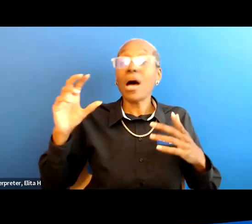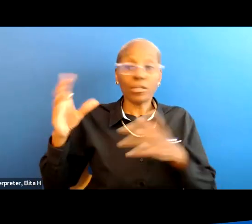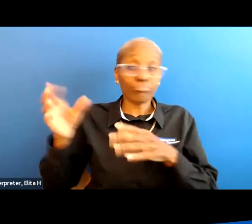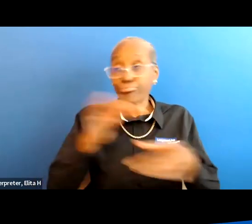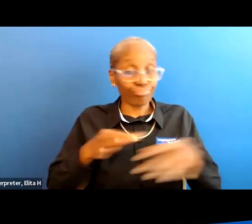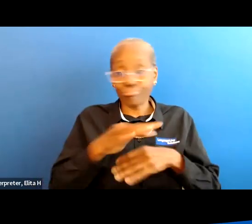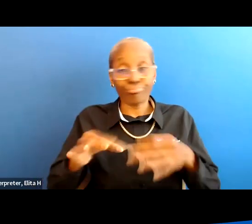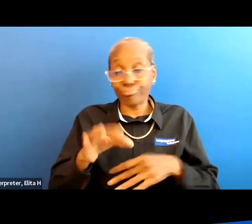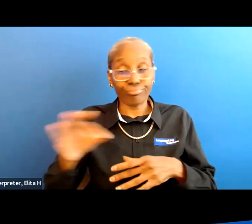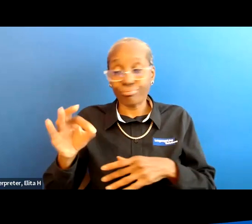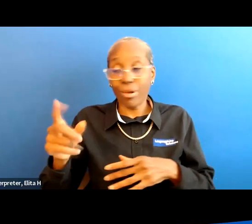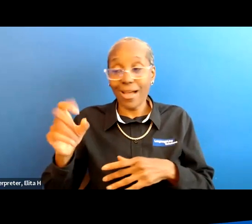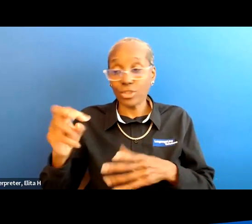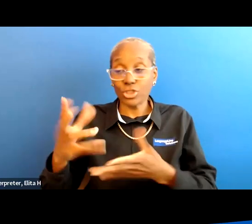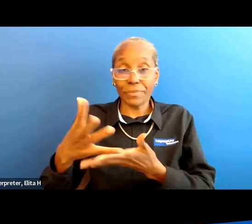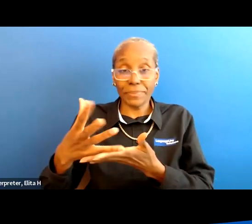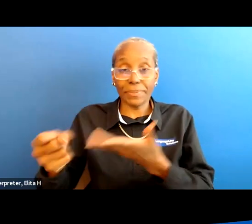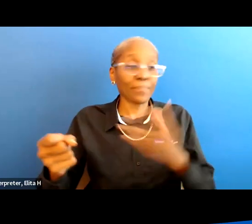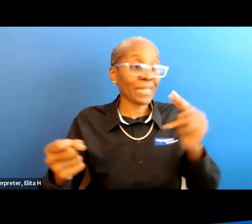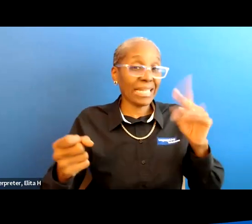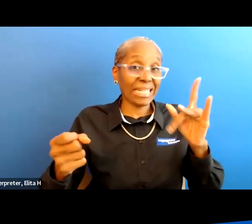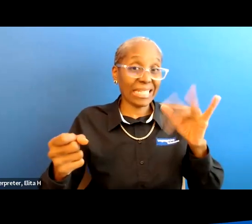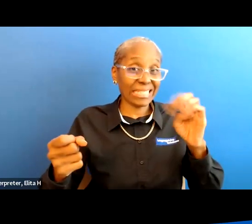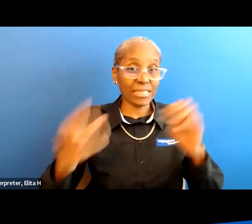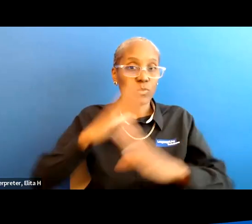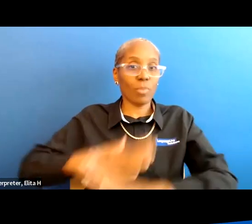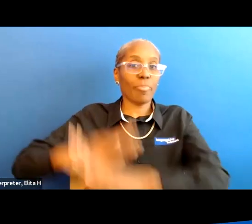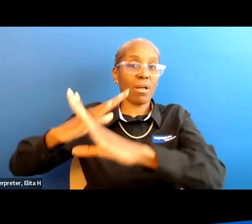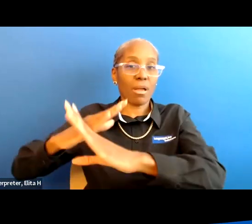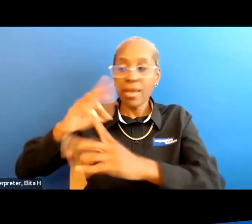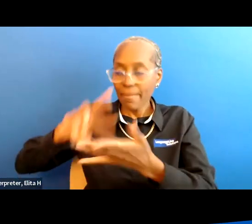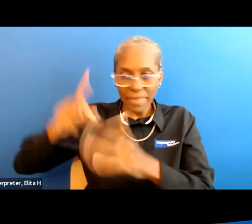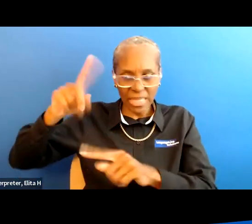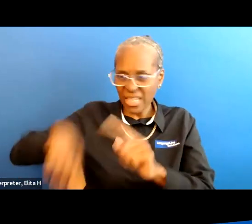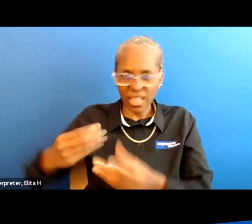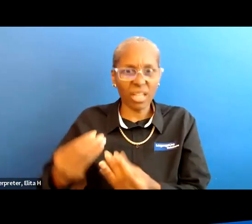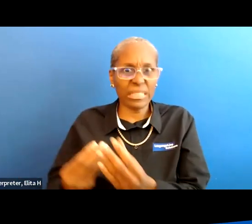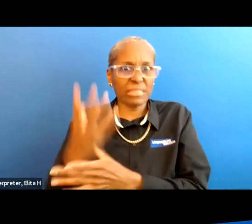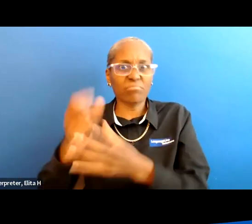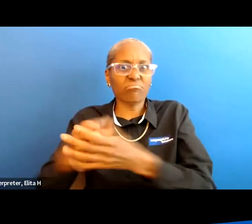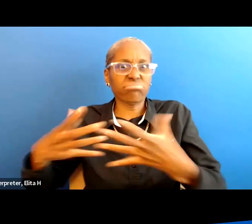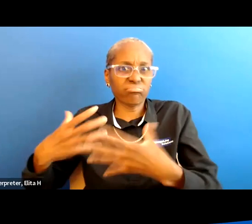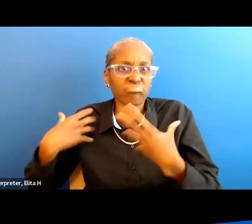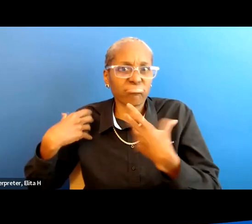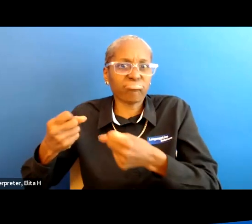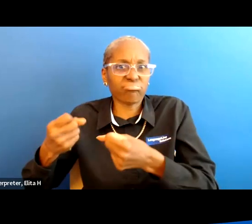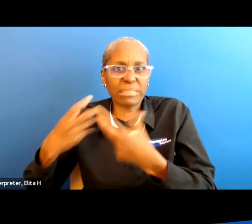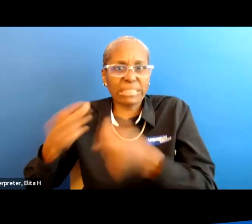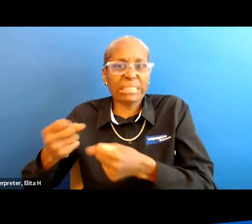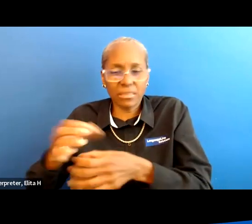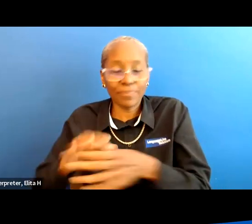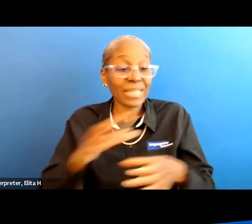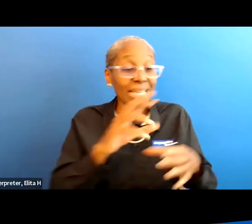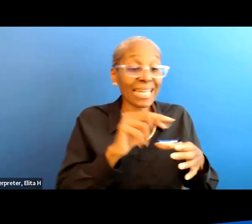has all been used up so it's real hard to heal wounds it's real hard for your immune system to function if you have that